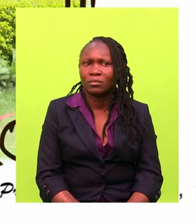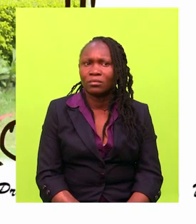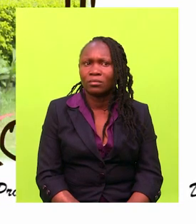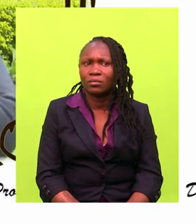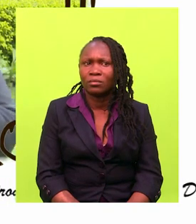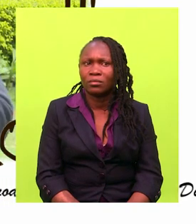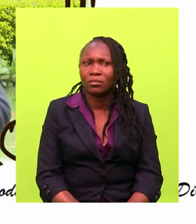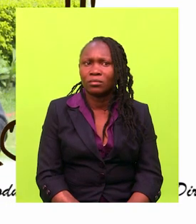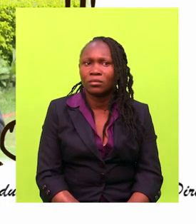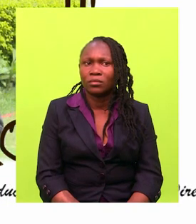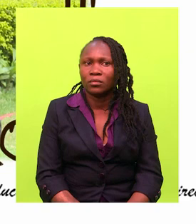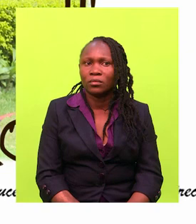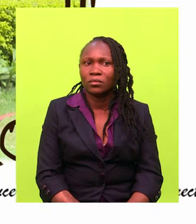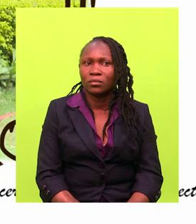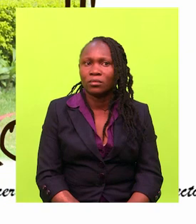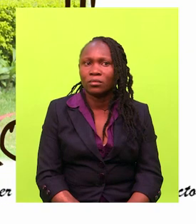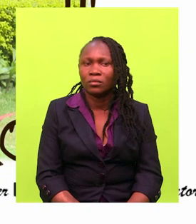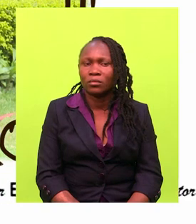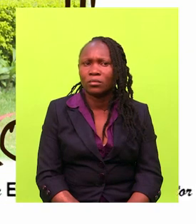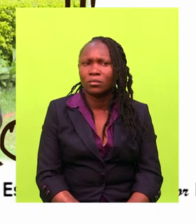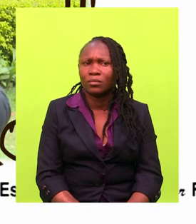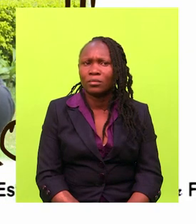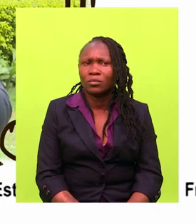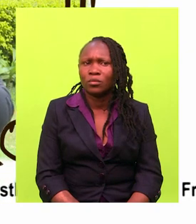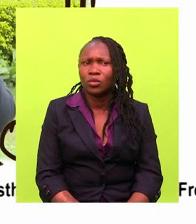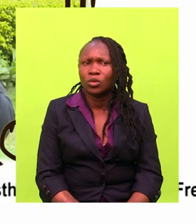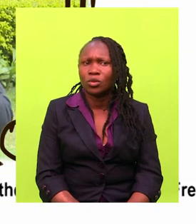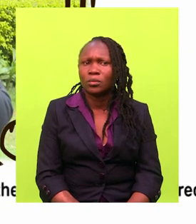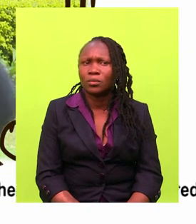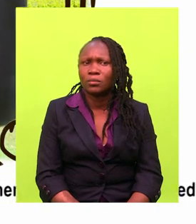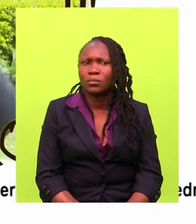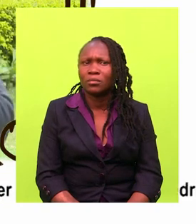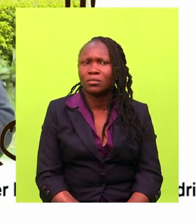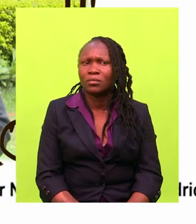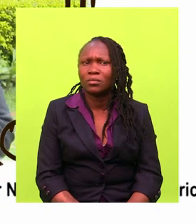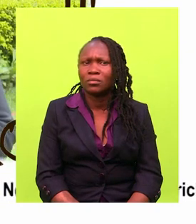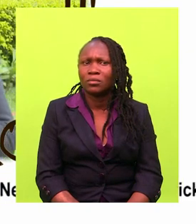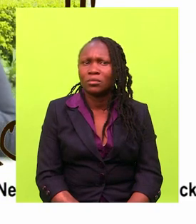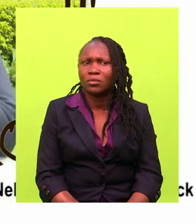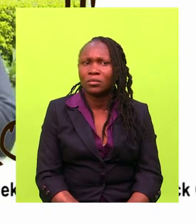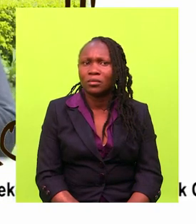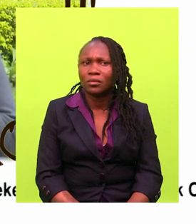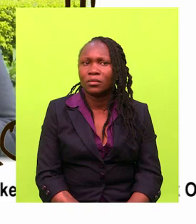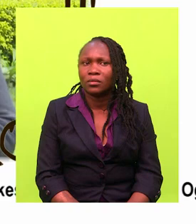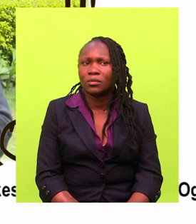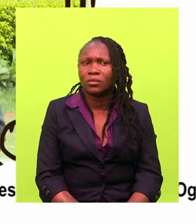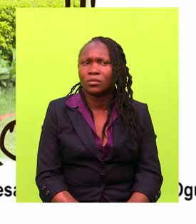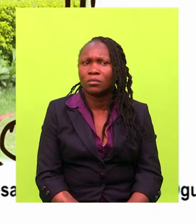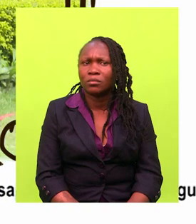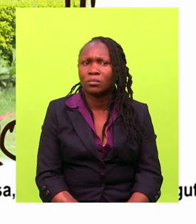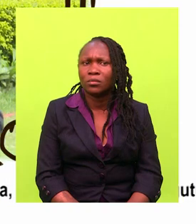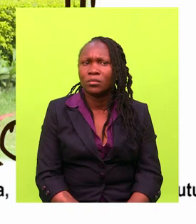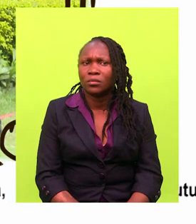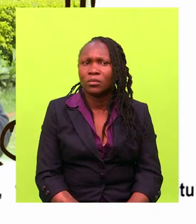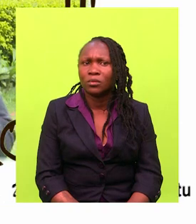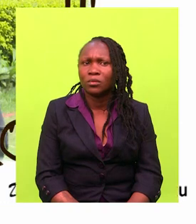you cannot maybe ask your colleague without an interpreter. So maybe like the interpreter is not with you in the hostel,